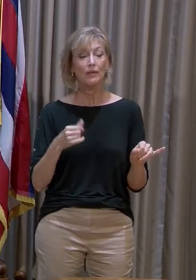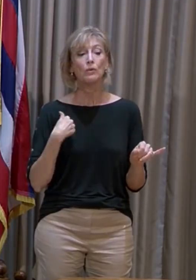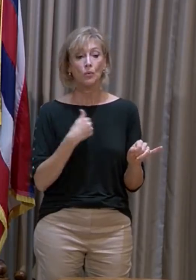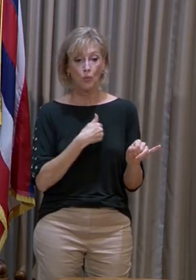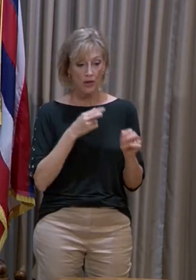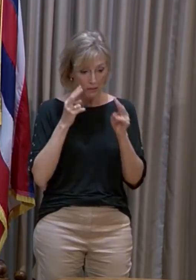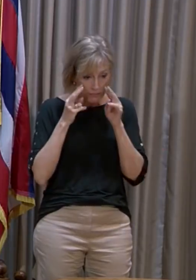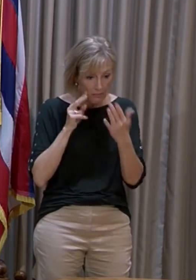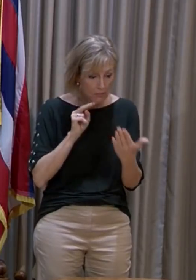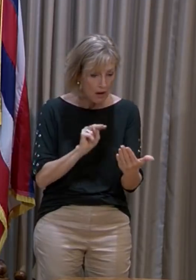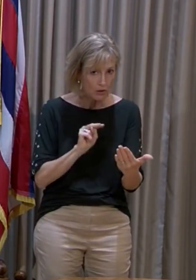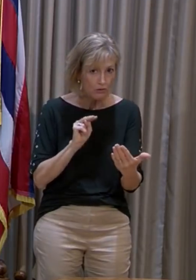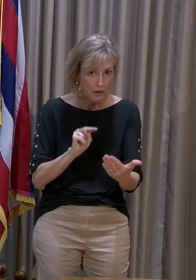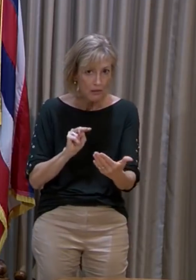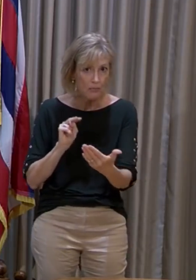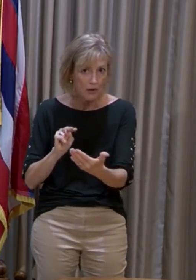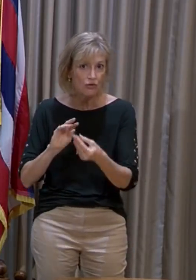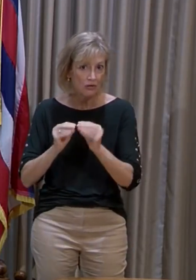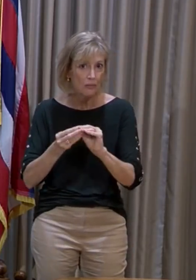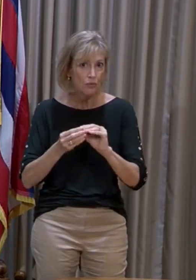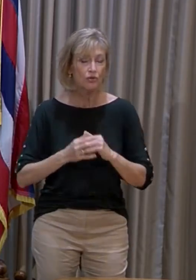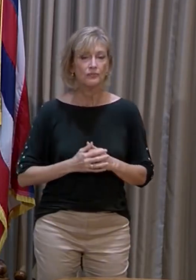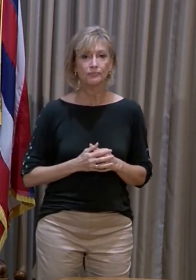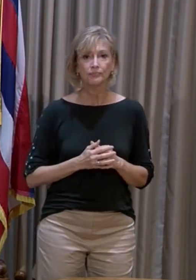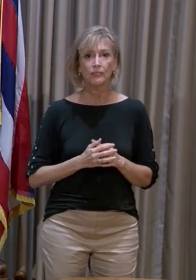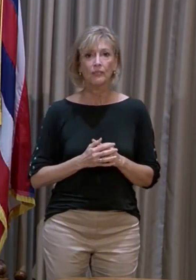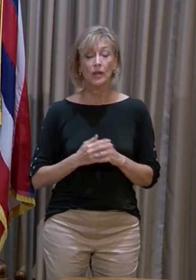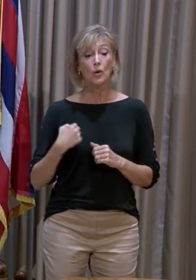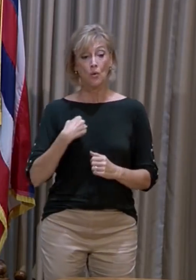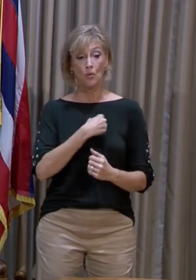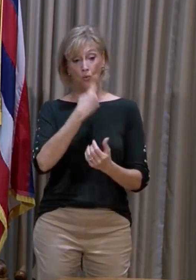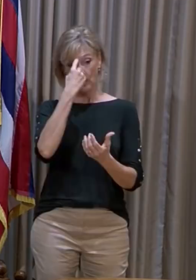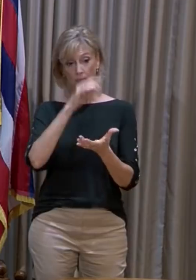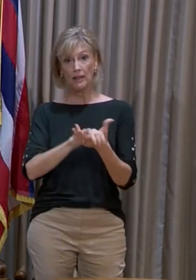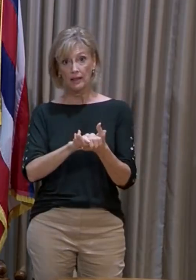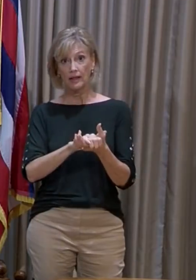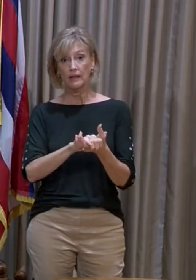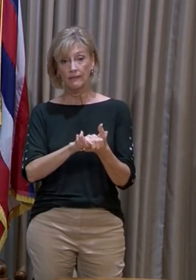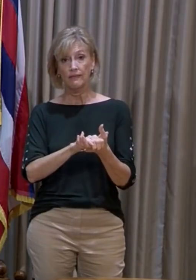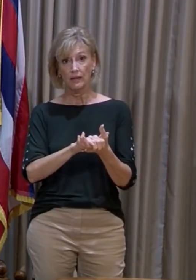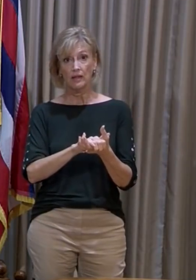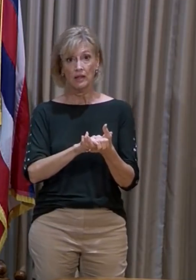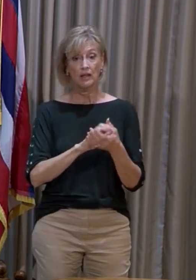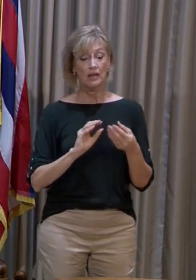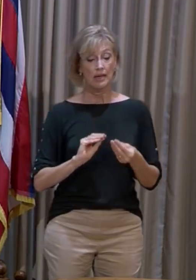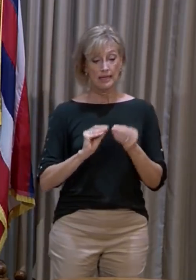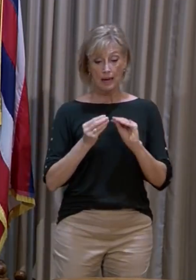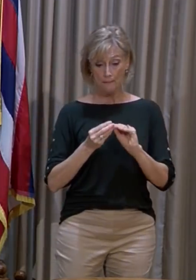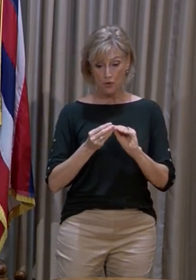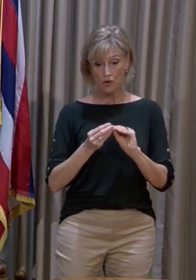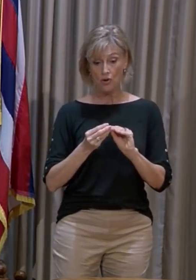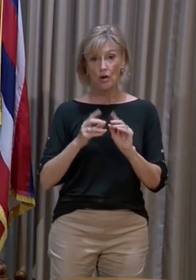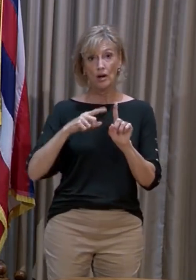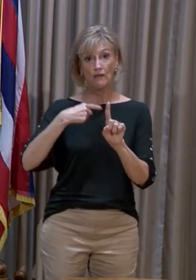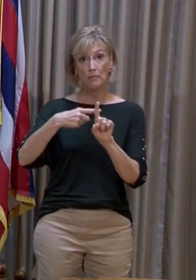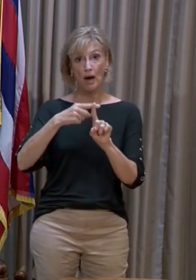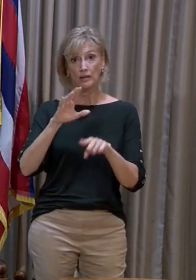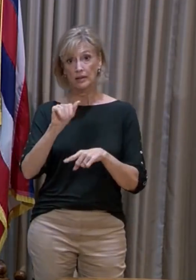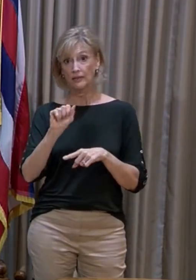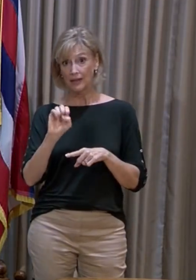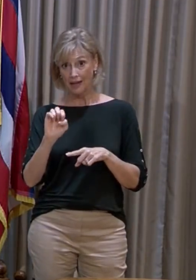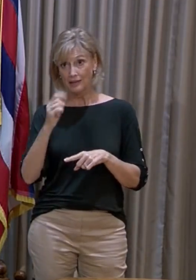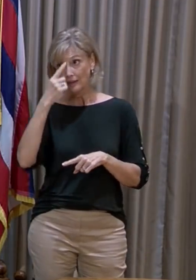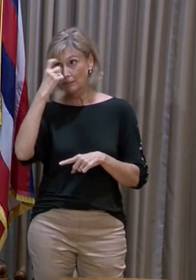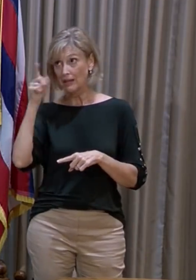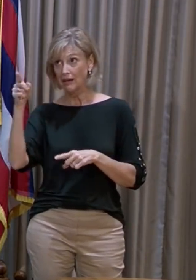monitor them. We do believe that the number of cases due